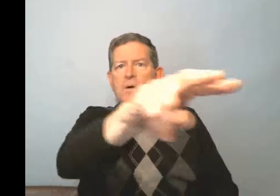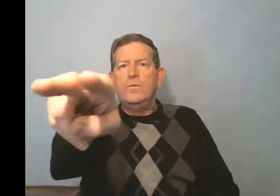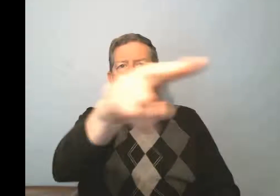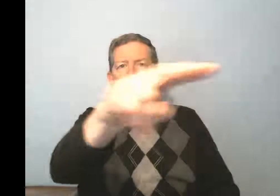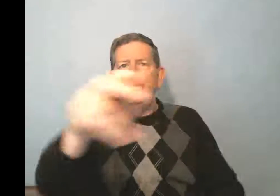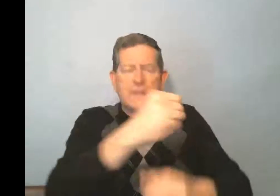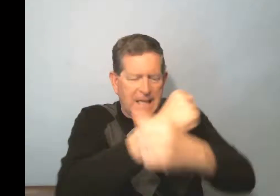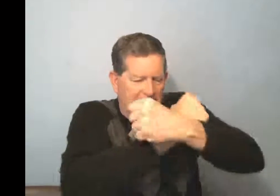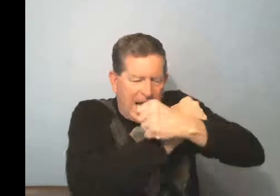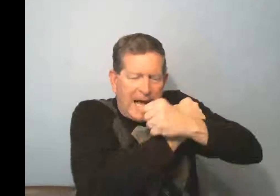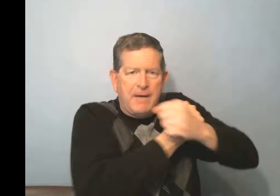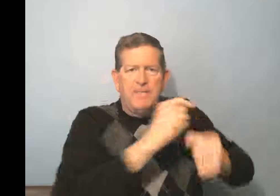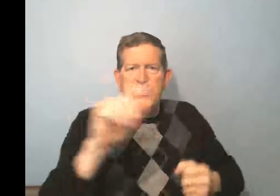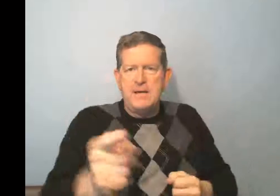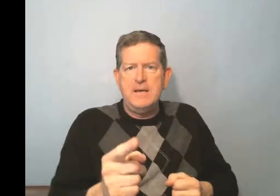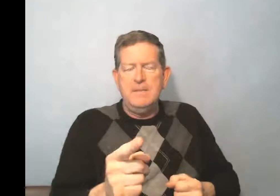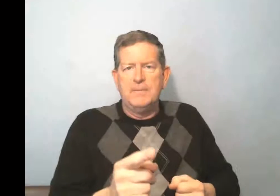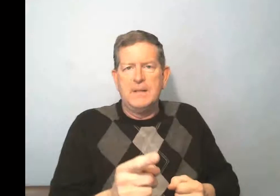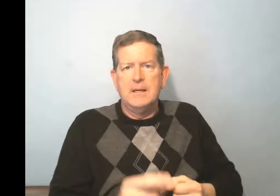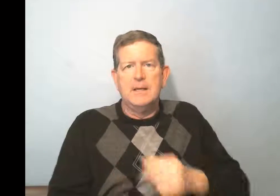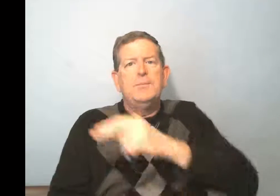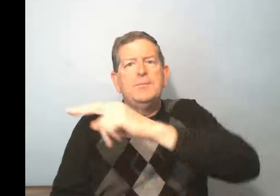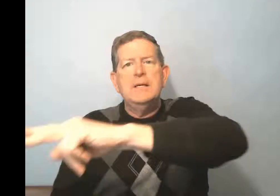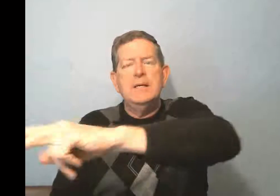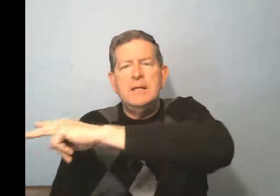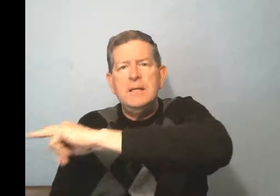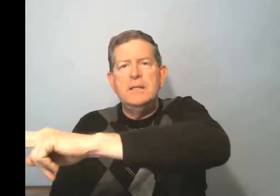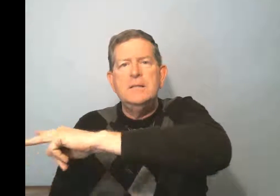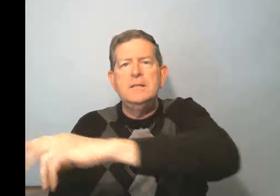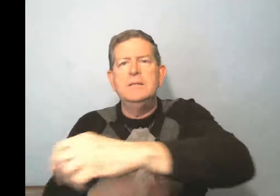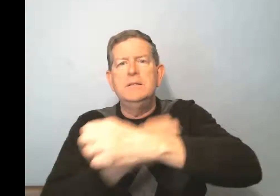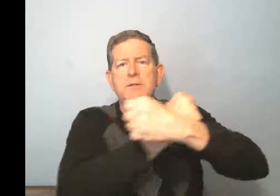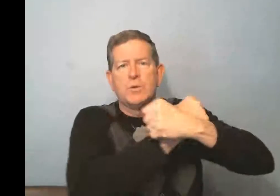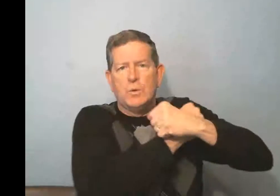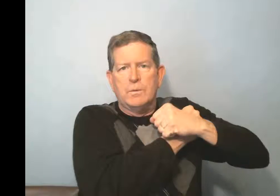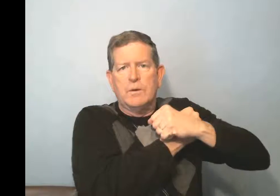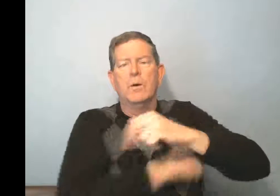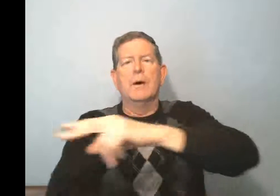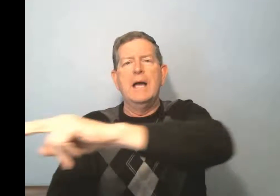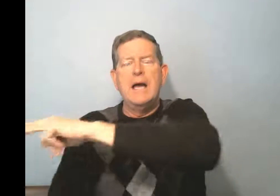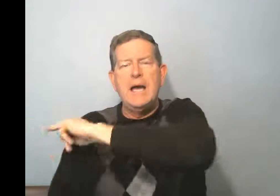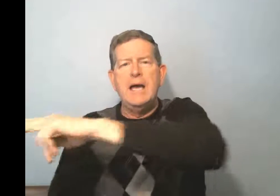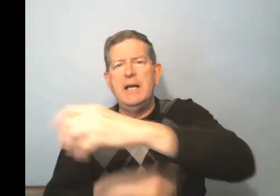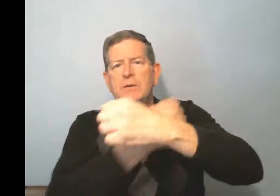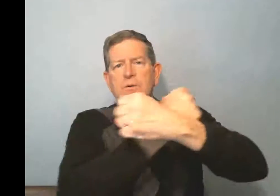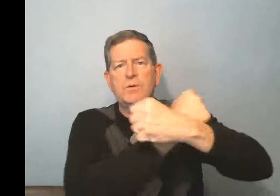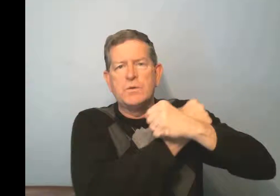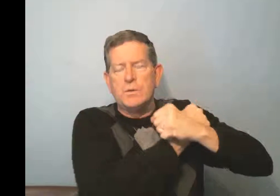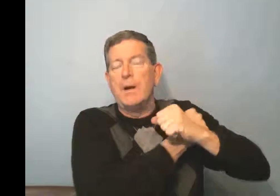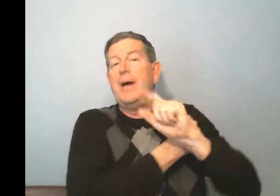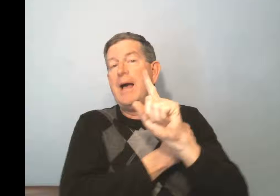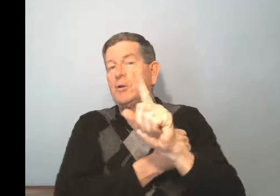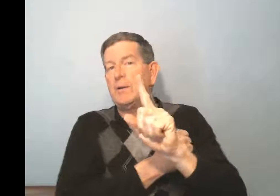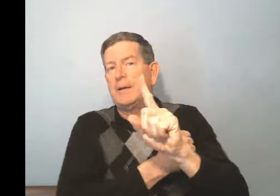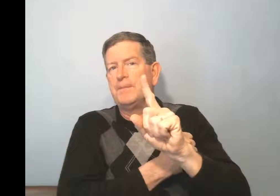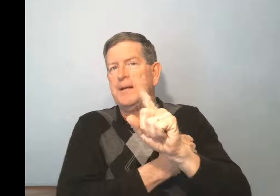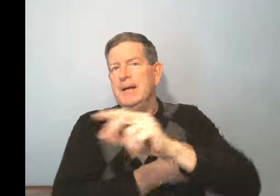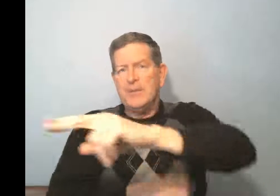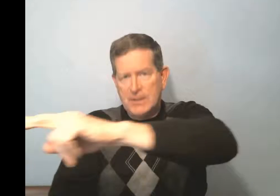Vous avez. Et puis, ils ont. Or, elles ont. Now, actually, this